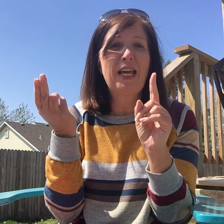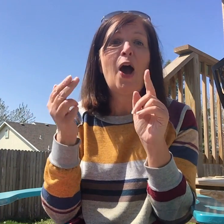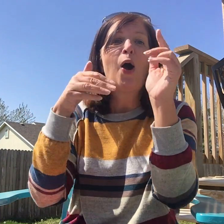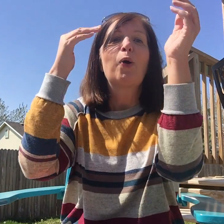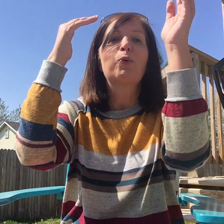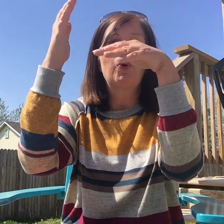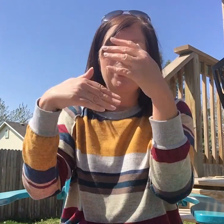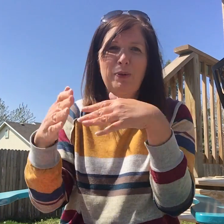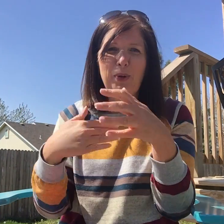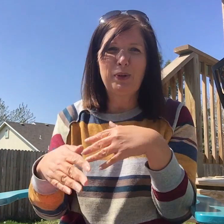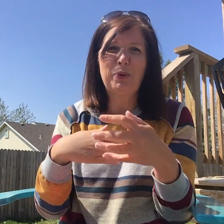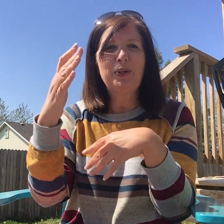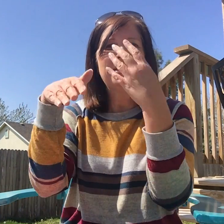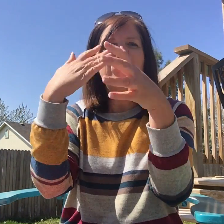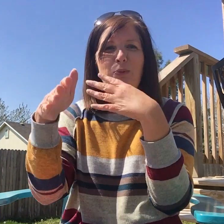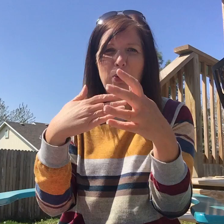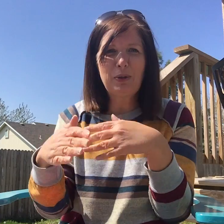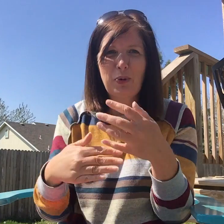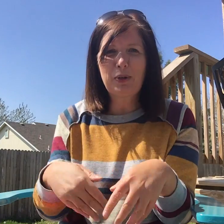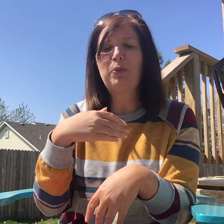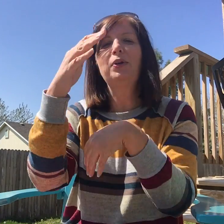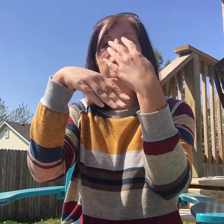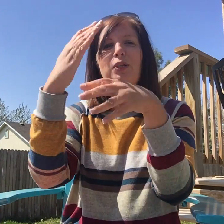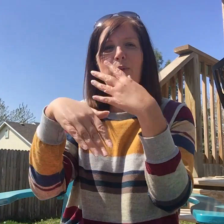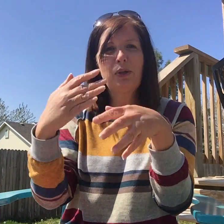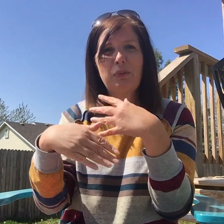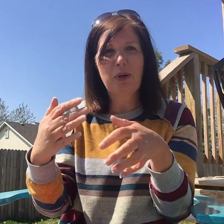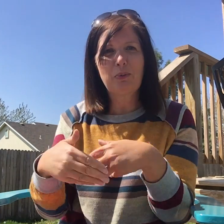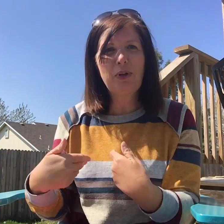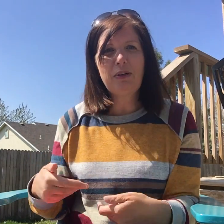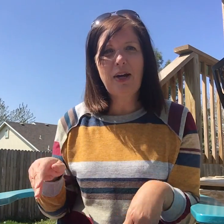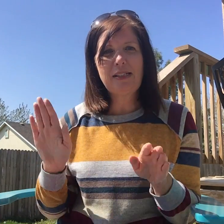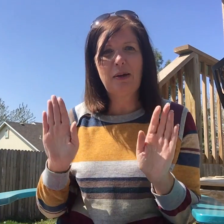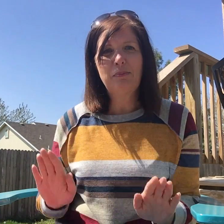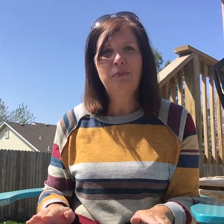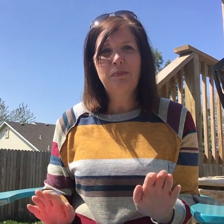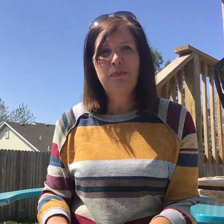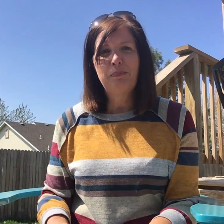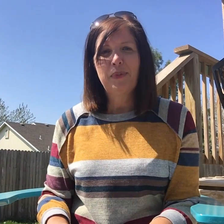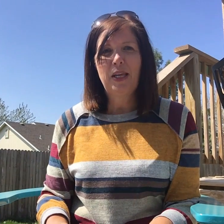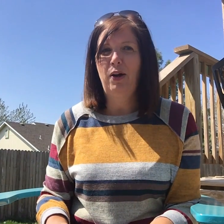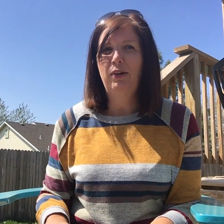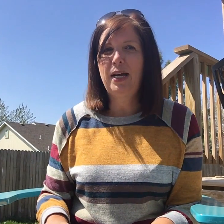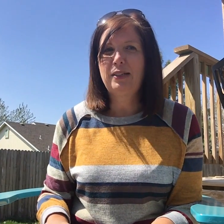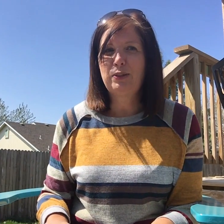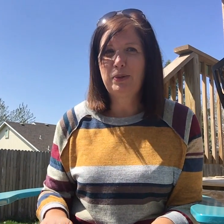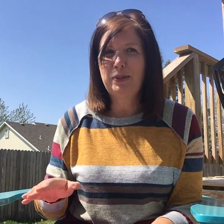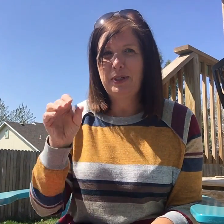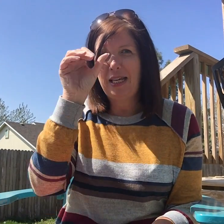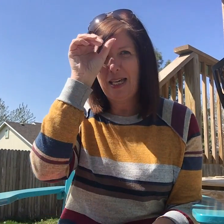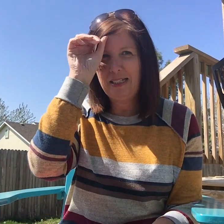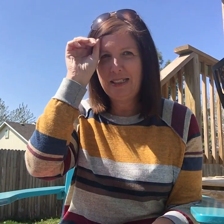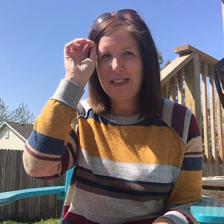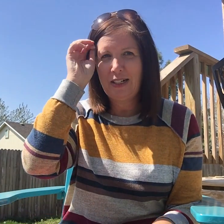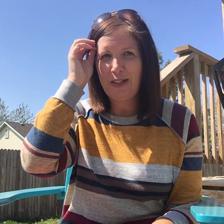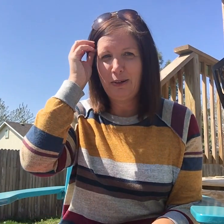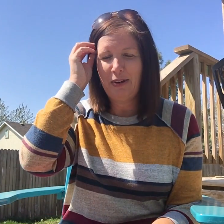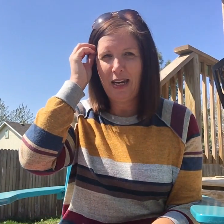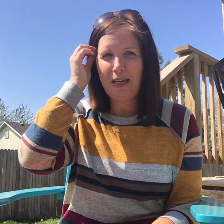roly-roly-roly and she roly-roly-roly and she roly-roly-roly dried down all right should we do it again are you ready